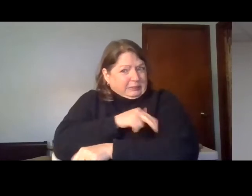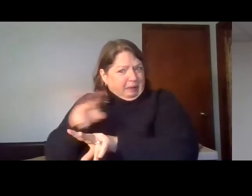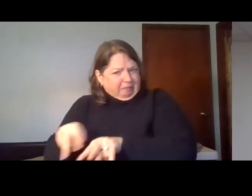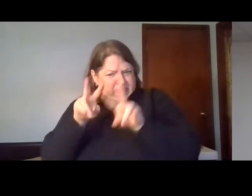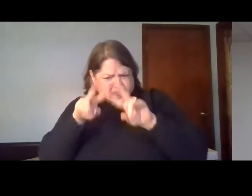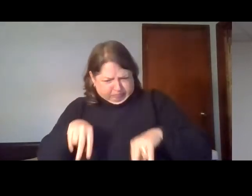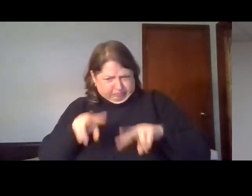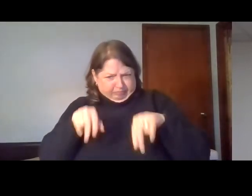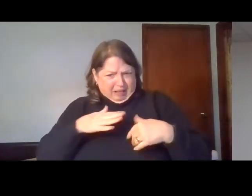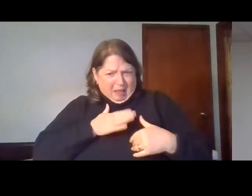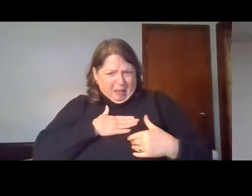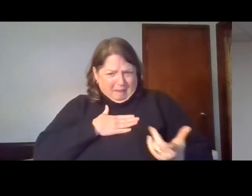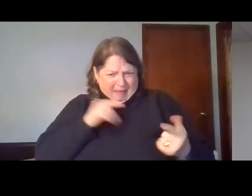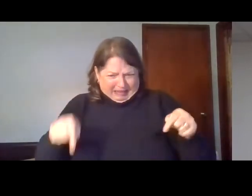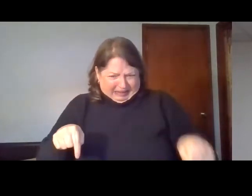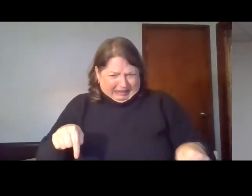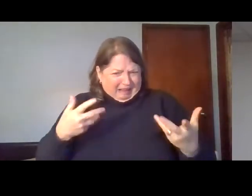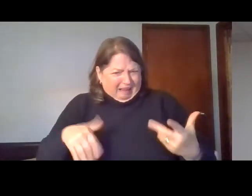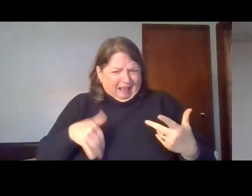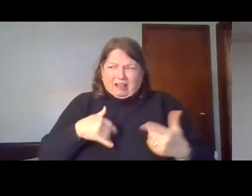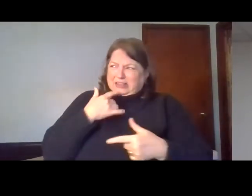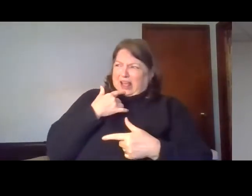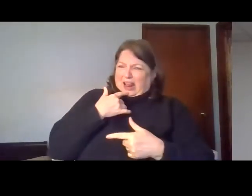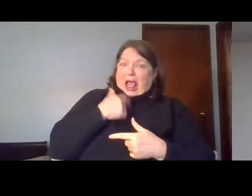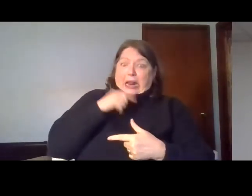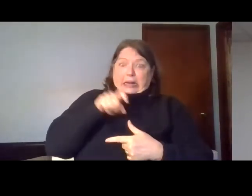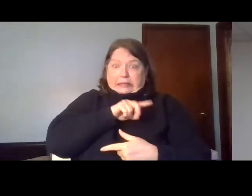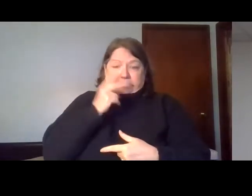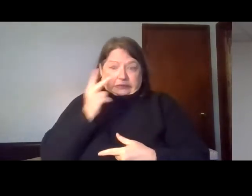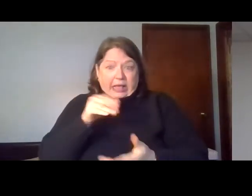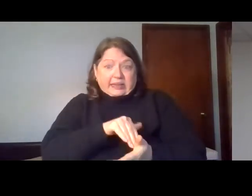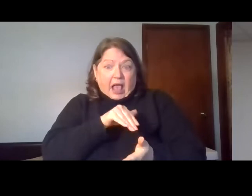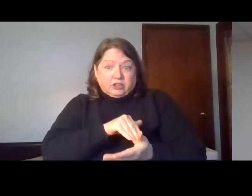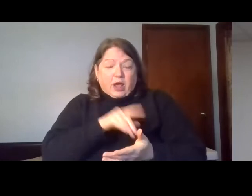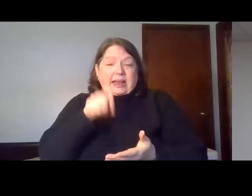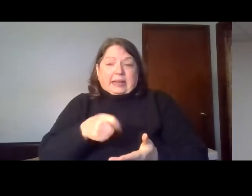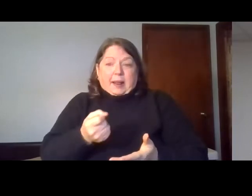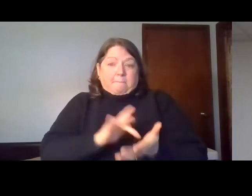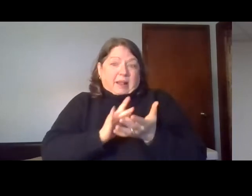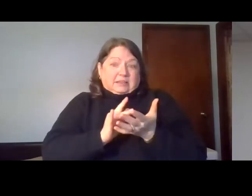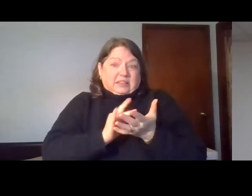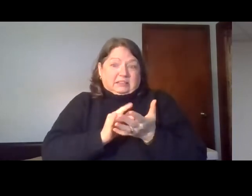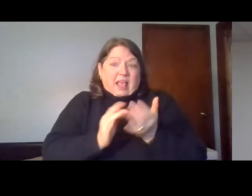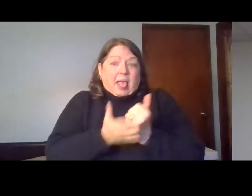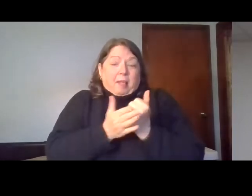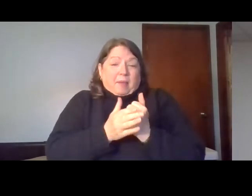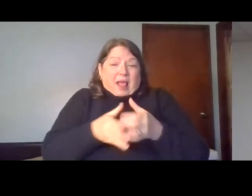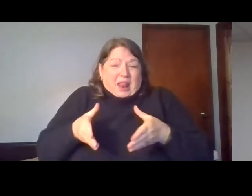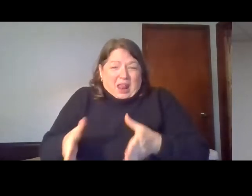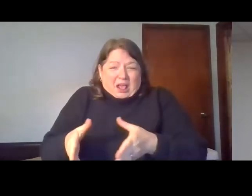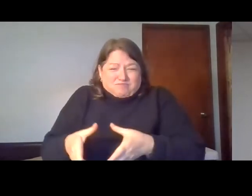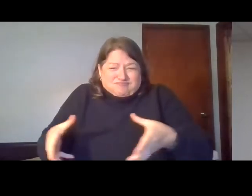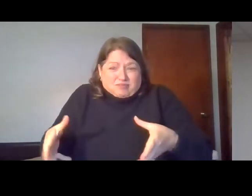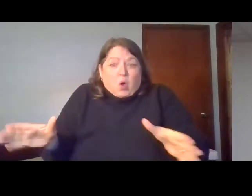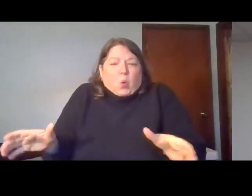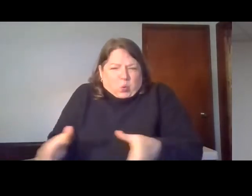needed to go see a doctor because I needed some antibiotics to get that swelling down. So sure enough, I followed